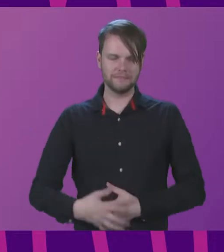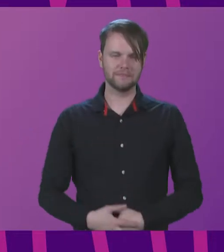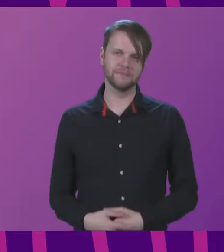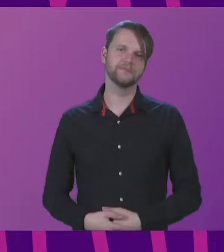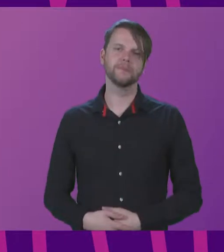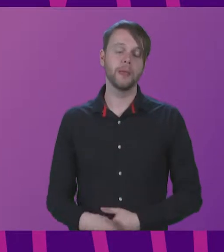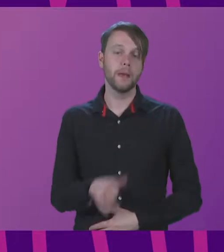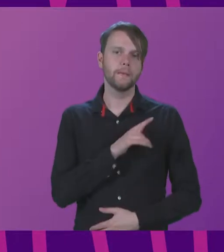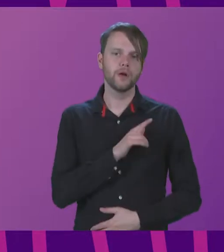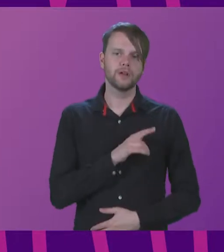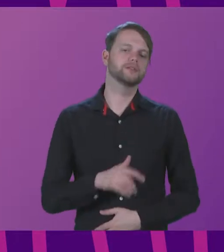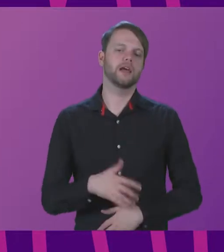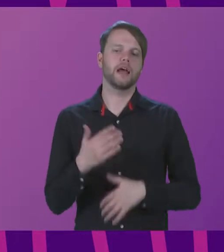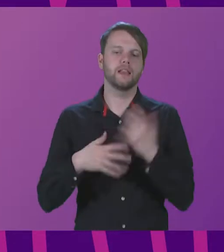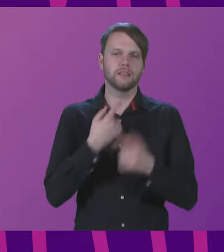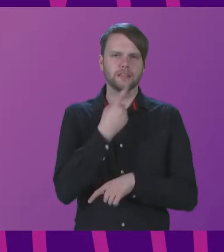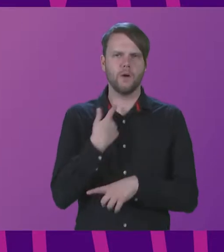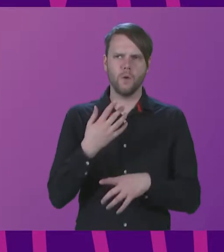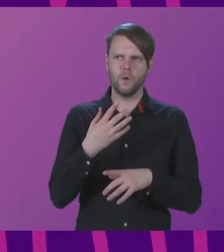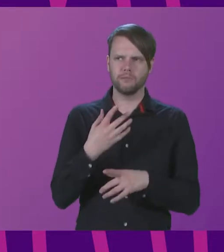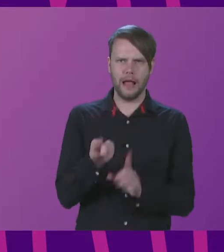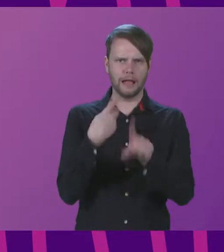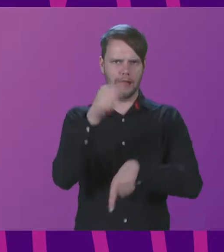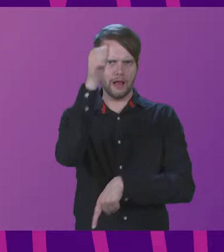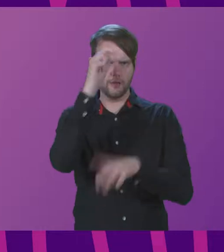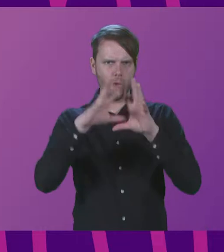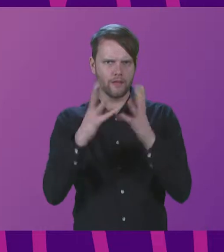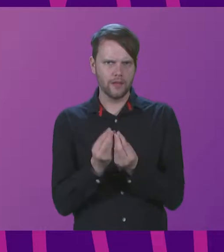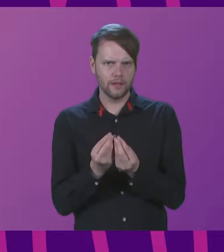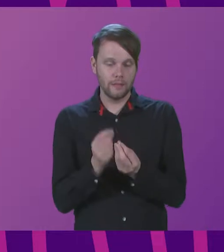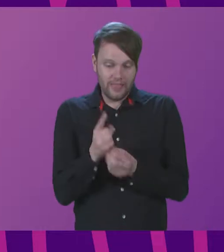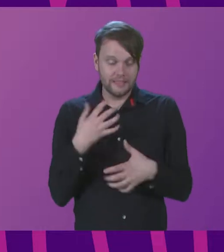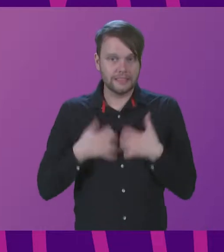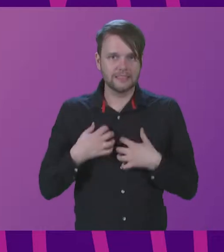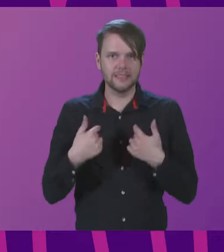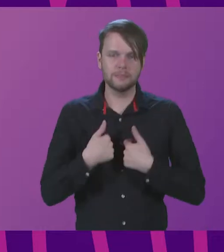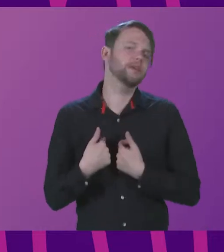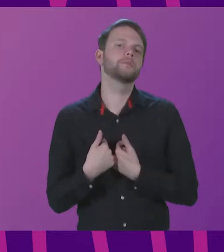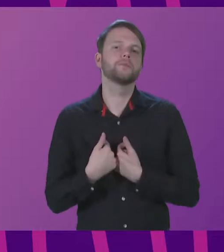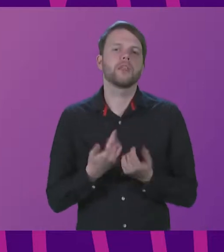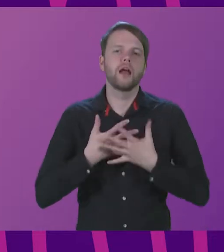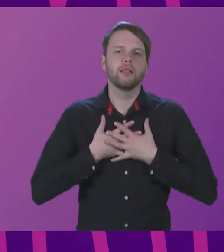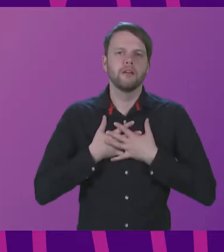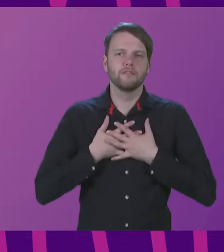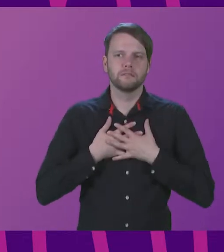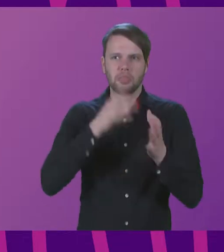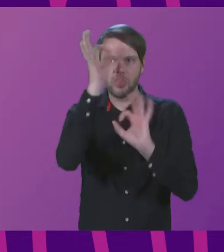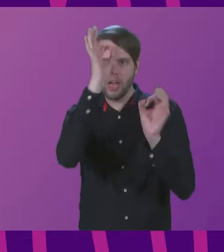Because I never claim to have any answers, and that excites me. I love the unknown.